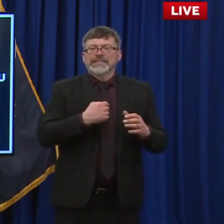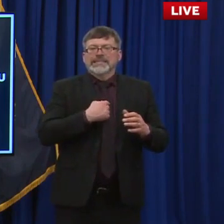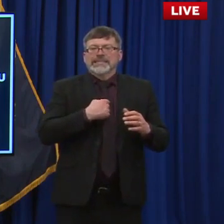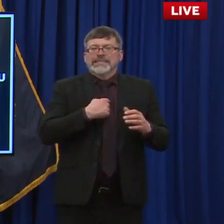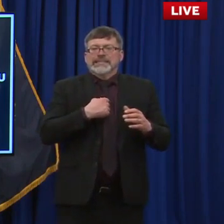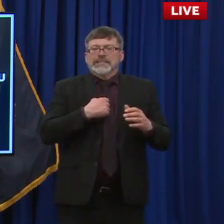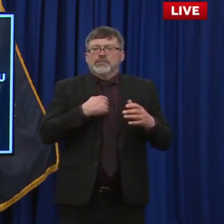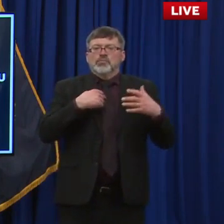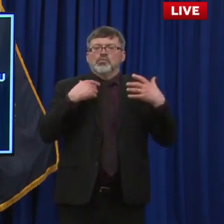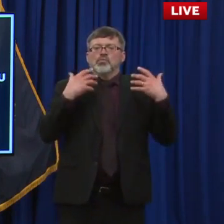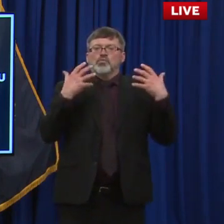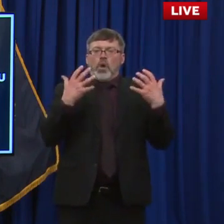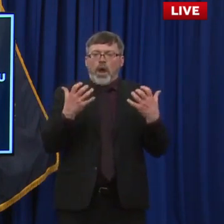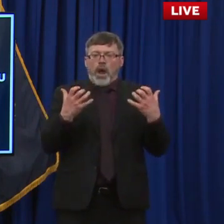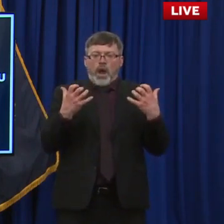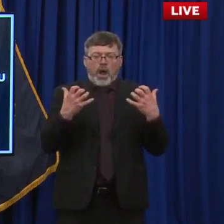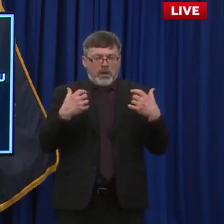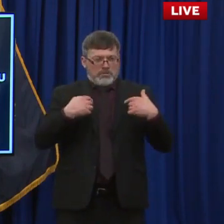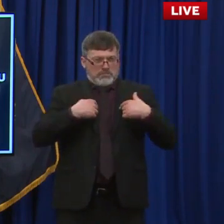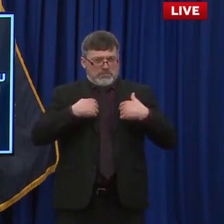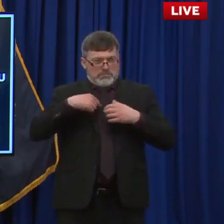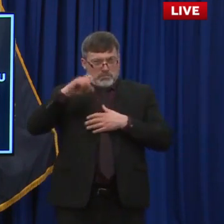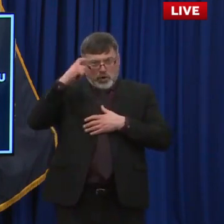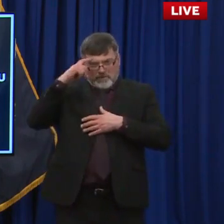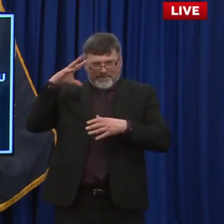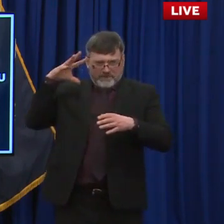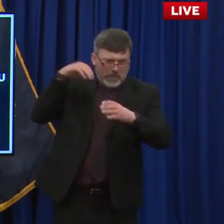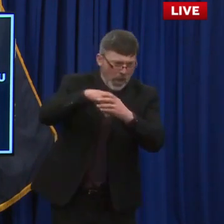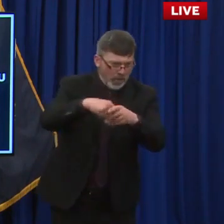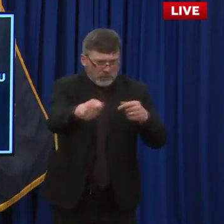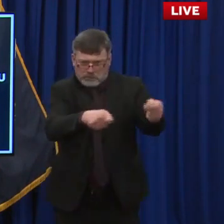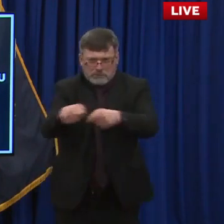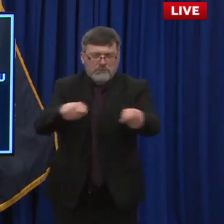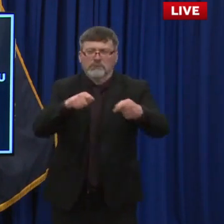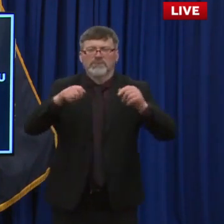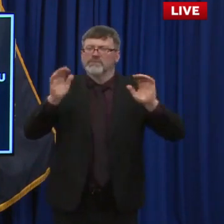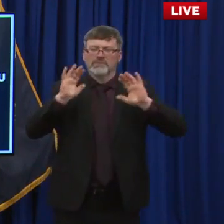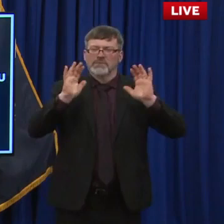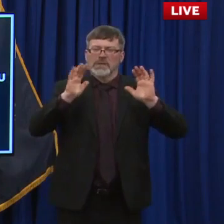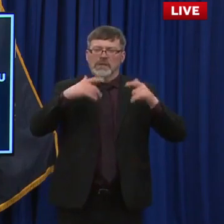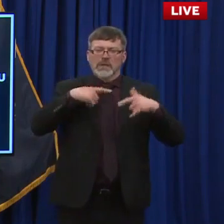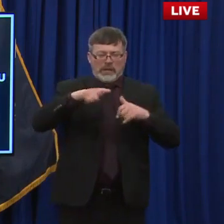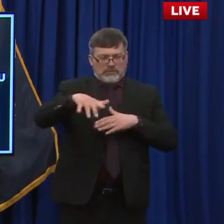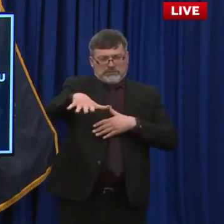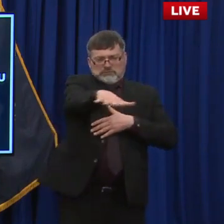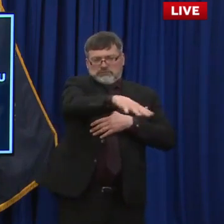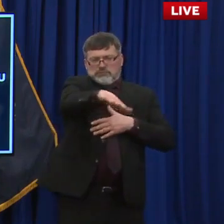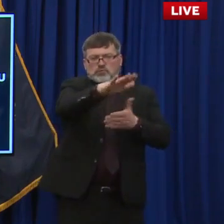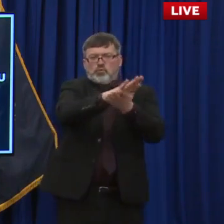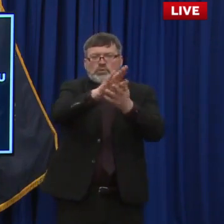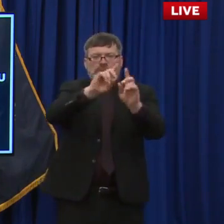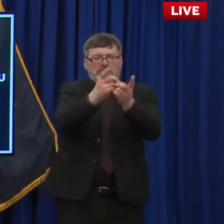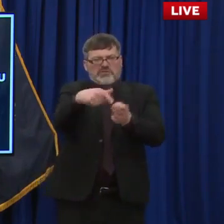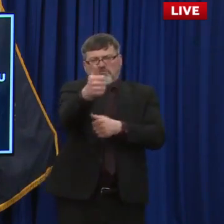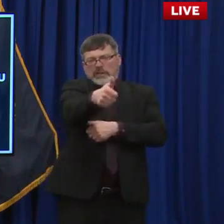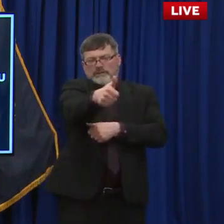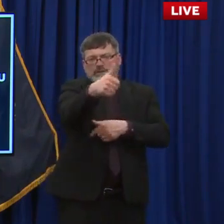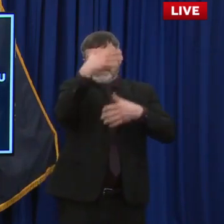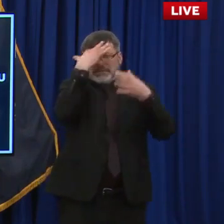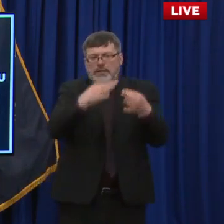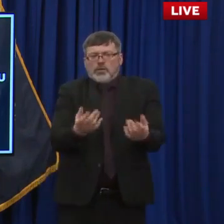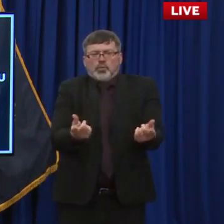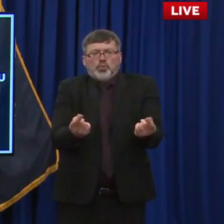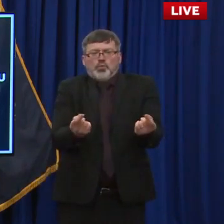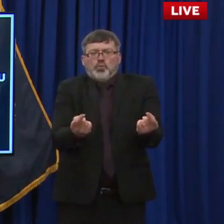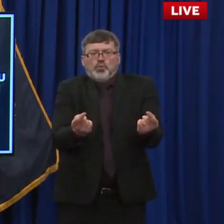getting involved, telling people what they can and cannot say. And that's why we're a local control state. That's the beauty of being a local control state. Um, if,